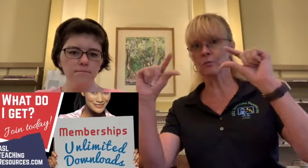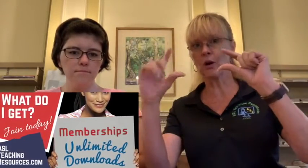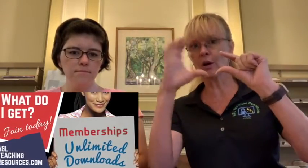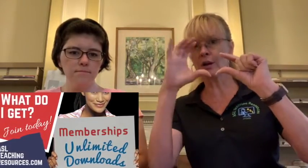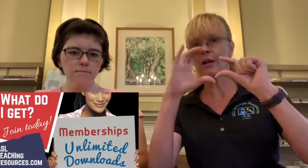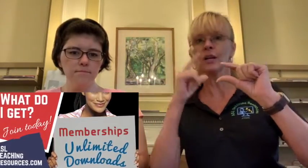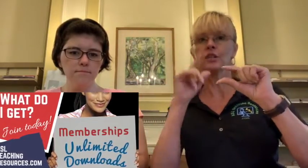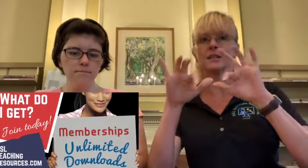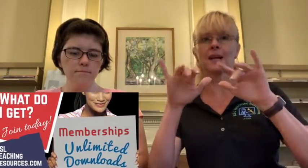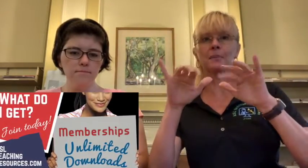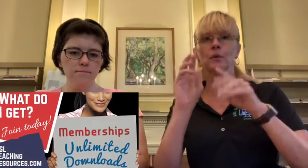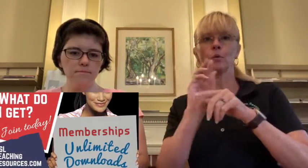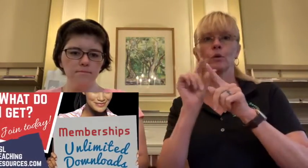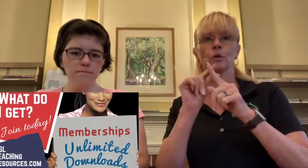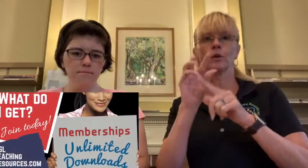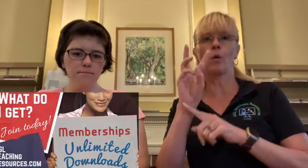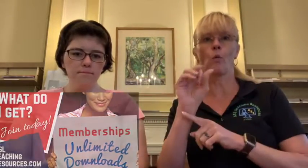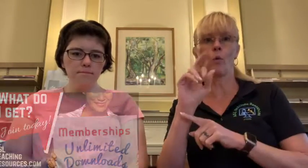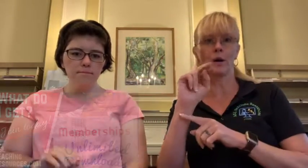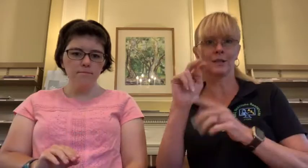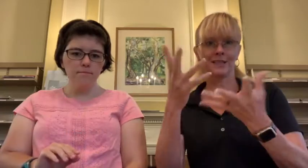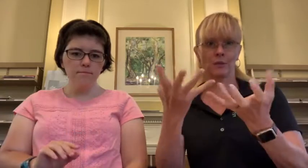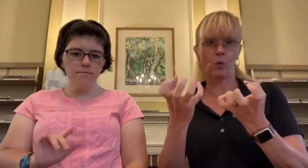bar just type the word want want